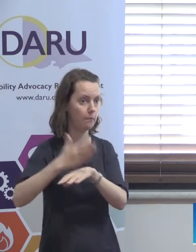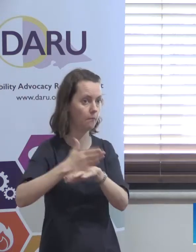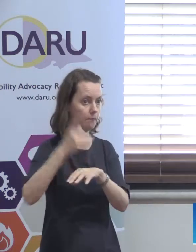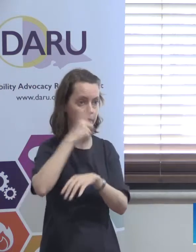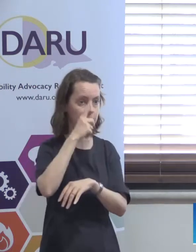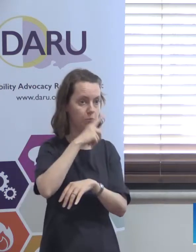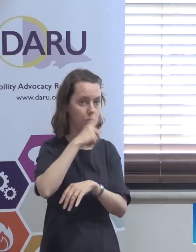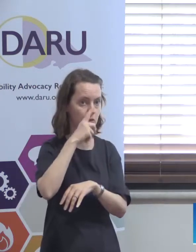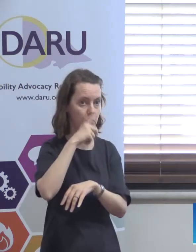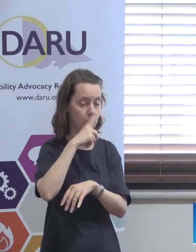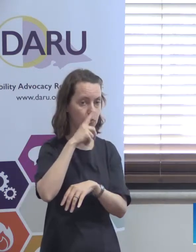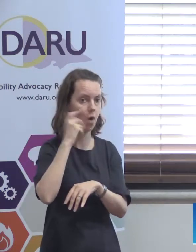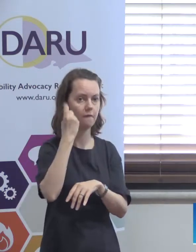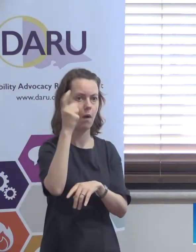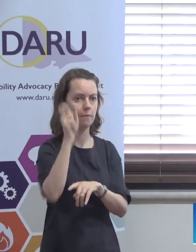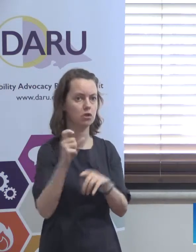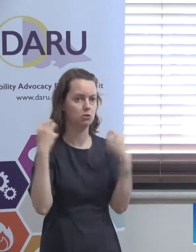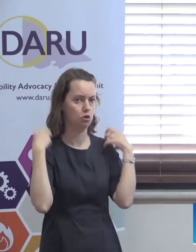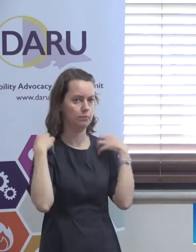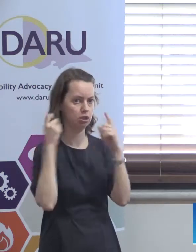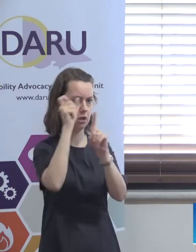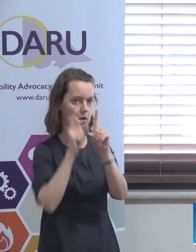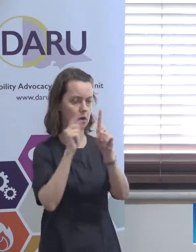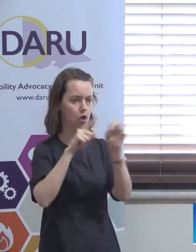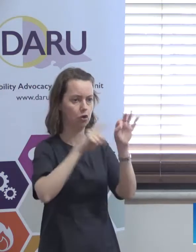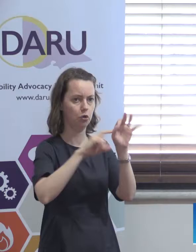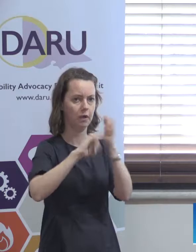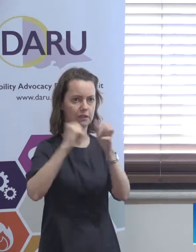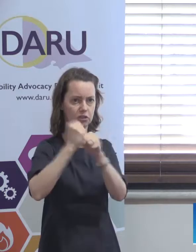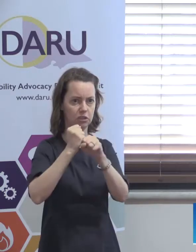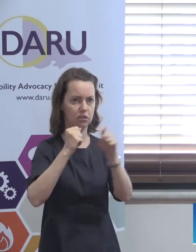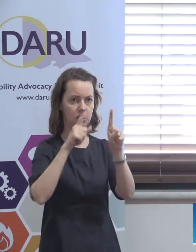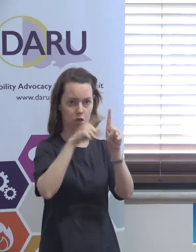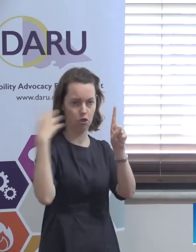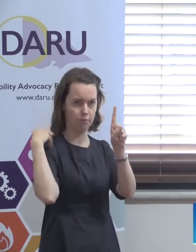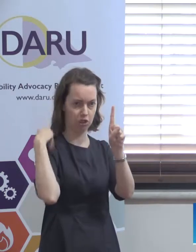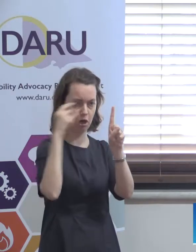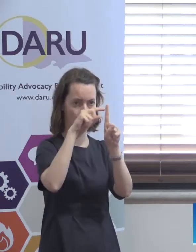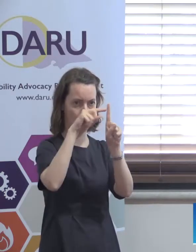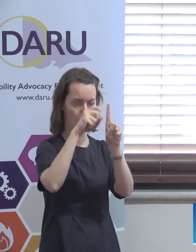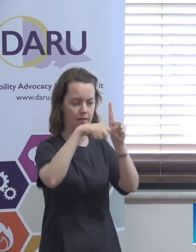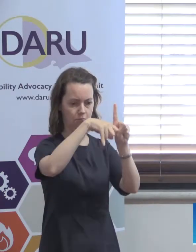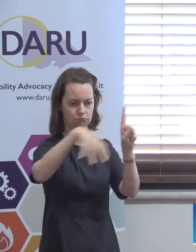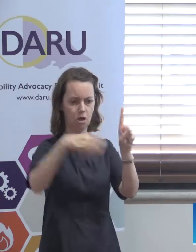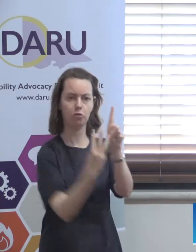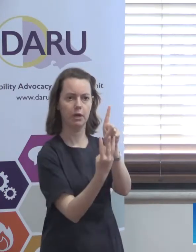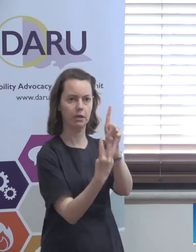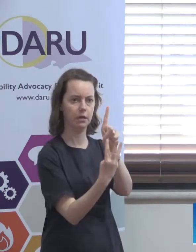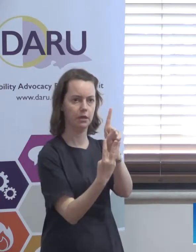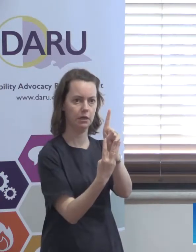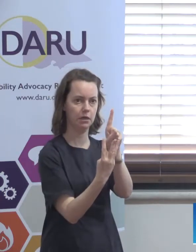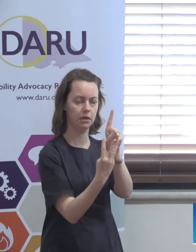So there will be an overall commissioner, the Quality and Safeguarding Commissioner. Then underneath him or her, there will be three